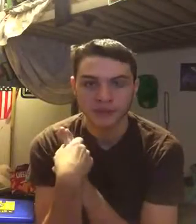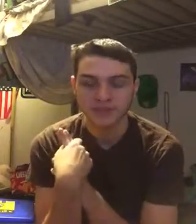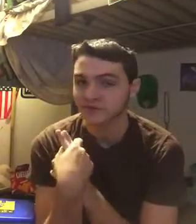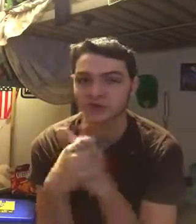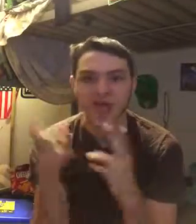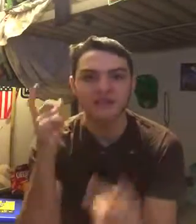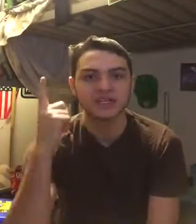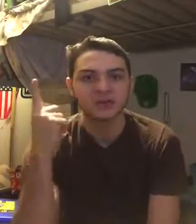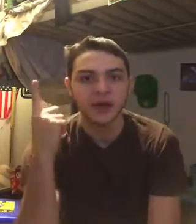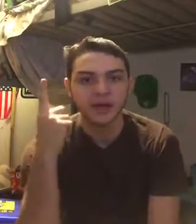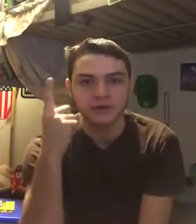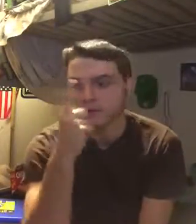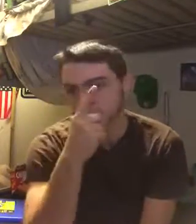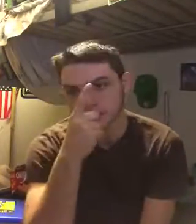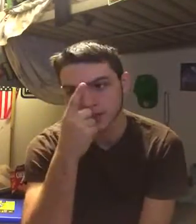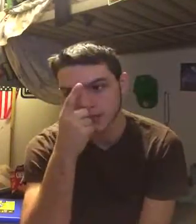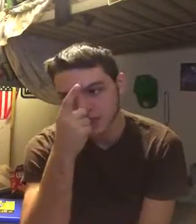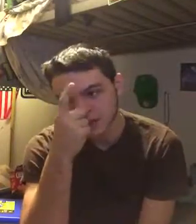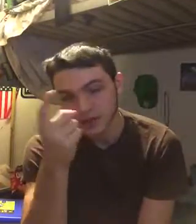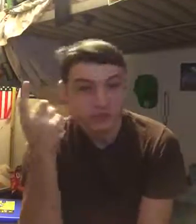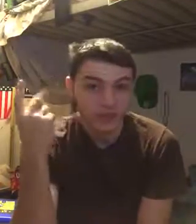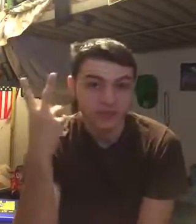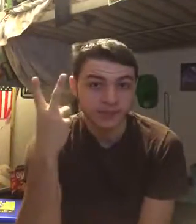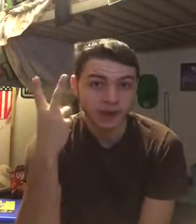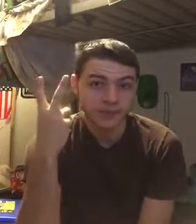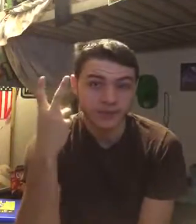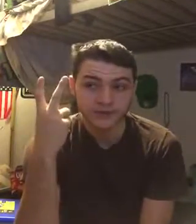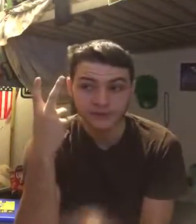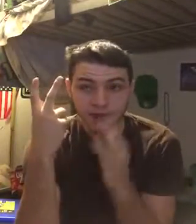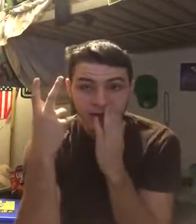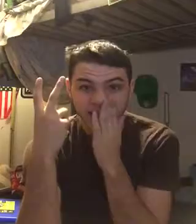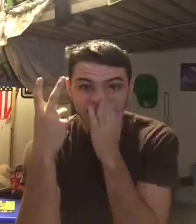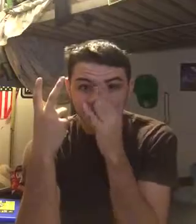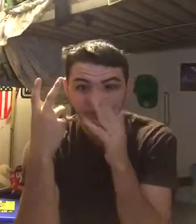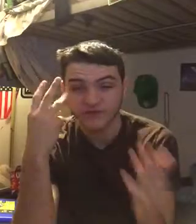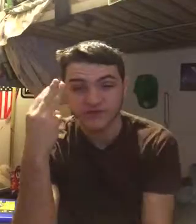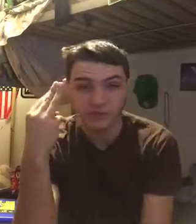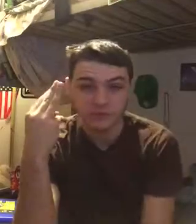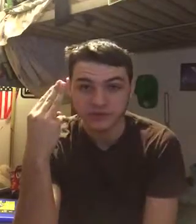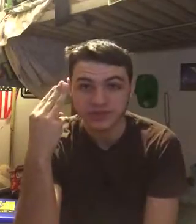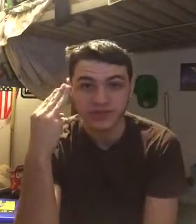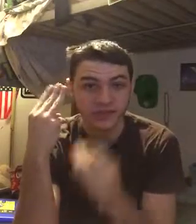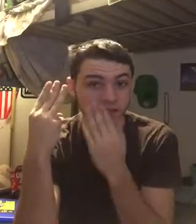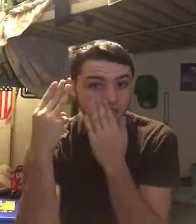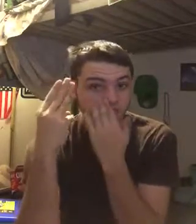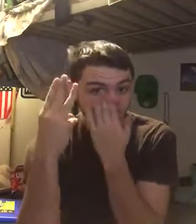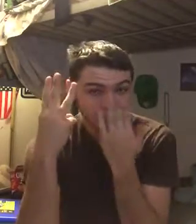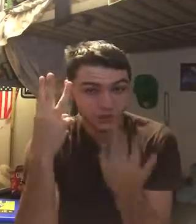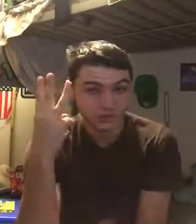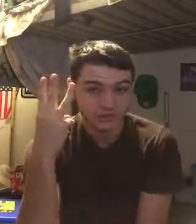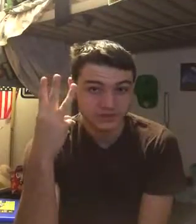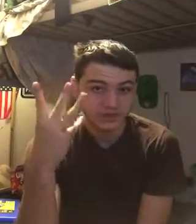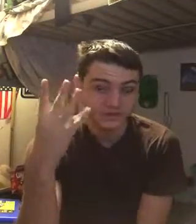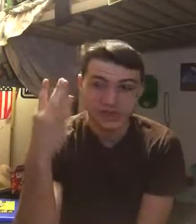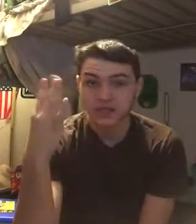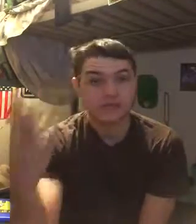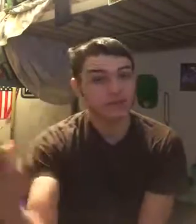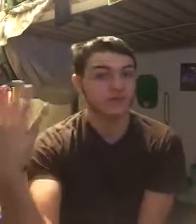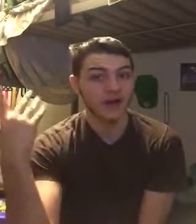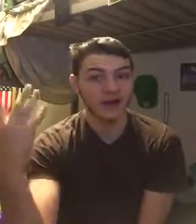receiving you have T.Y. Hillen Dante Moncrief and Philip Dorsett those are three good receivers fucking